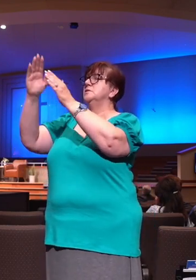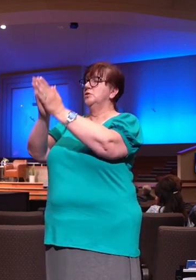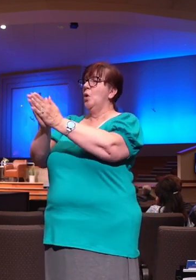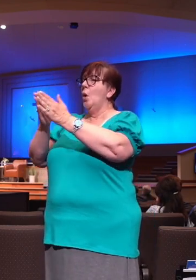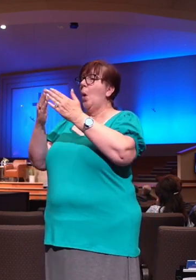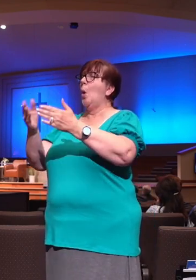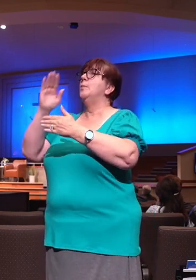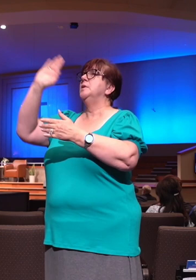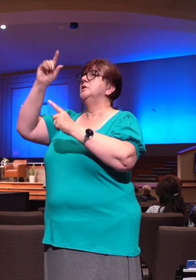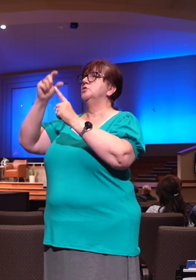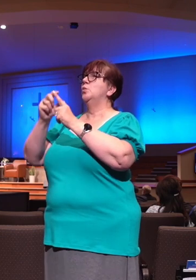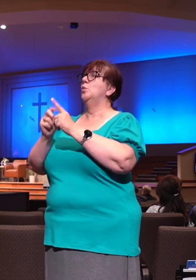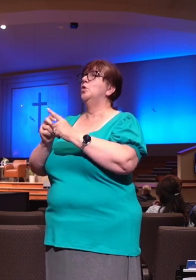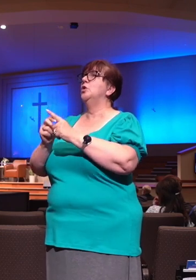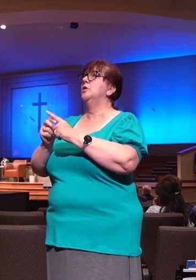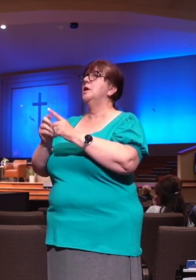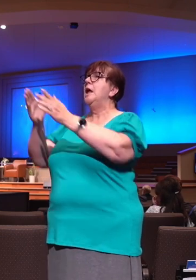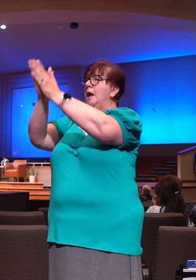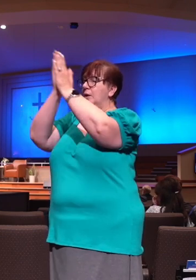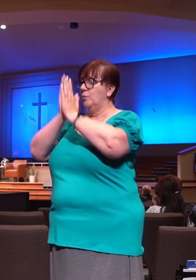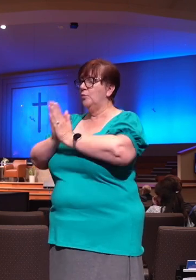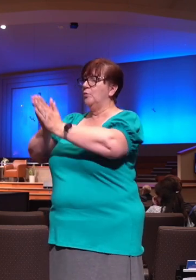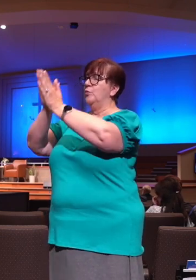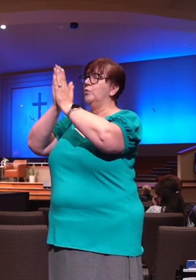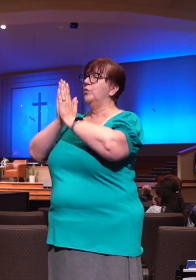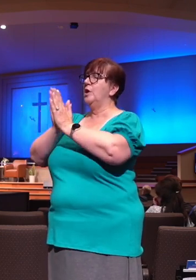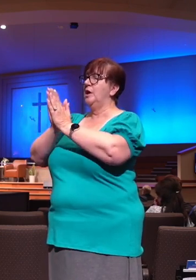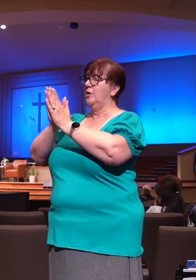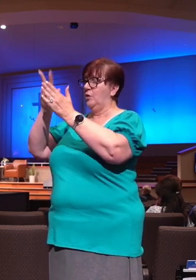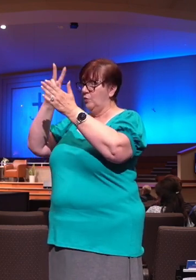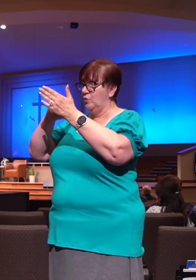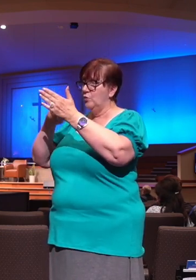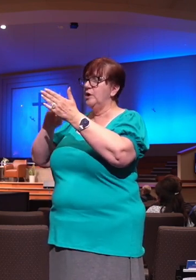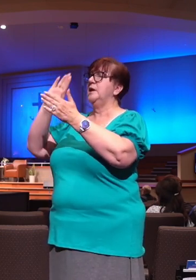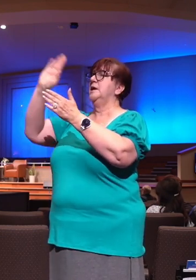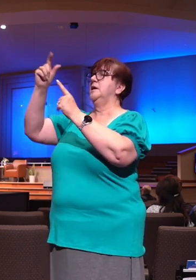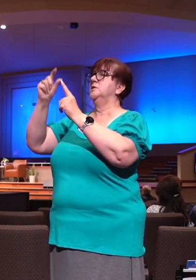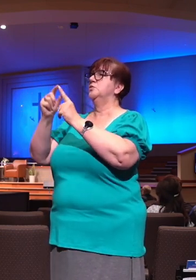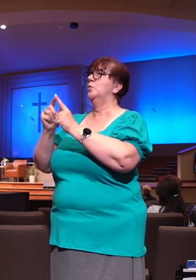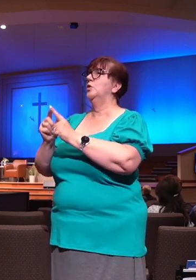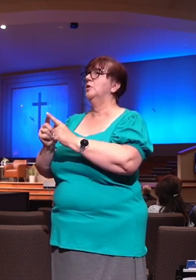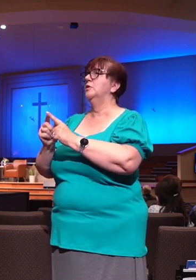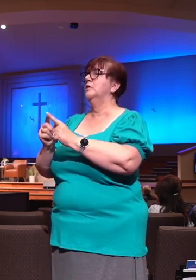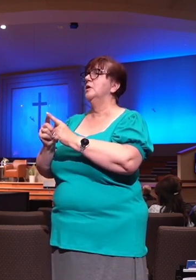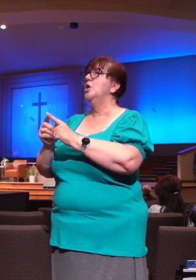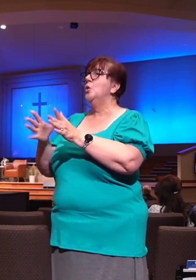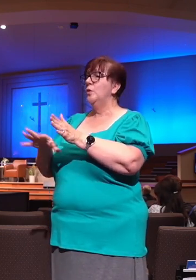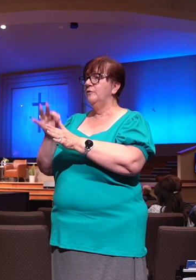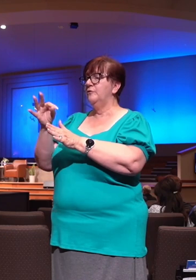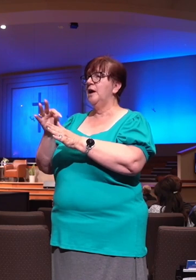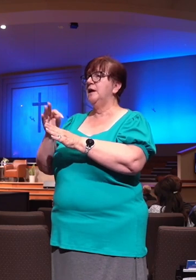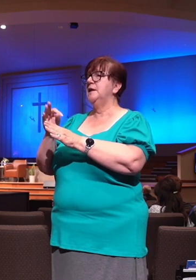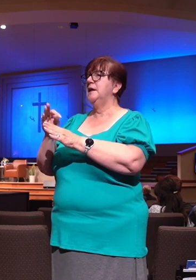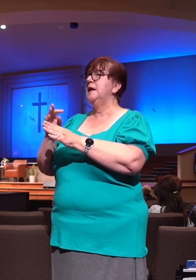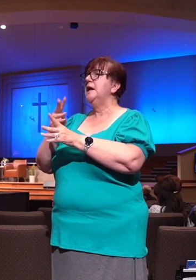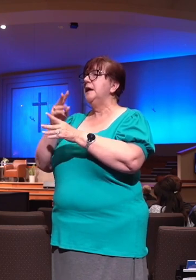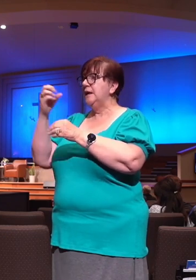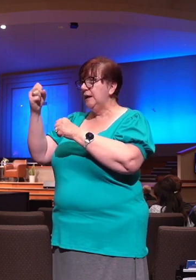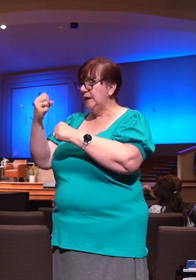his throne of grace. And in that, we find counsel from the Lord. We found counsel from the comfort from the Holy Spirit. But also,